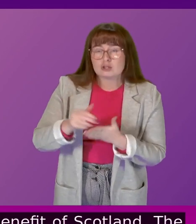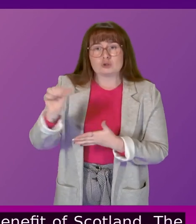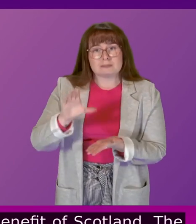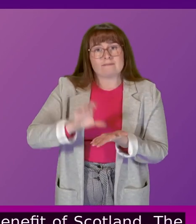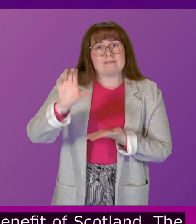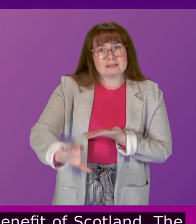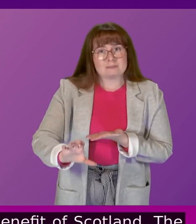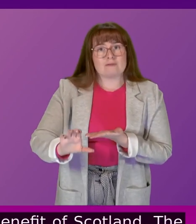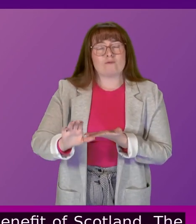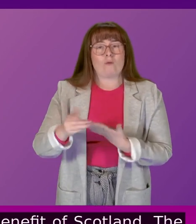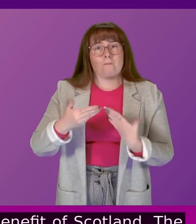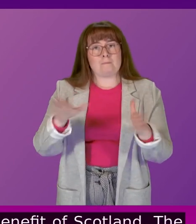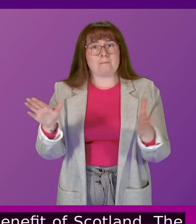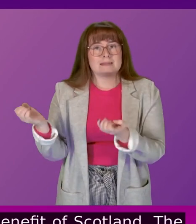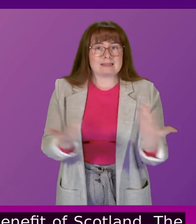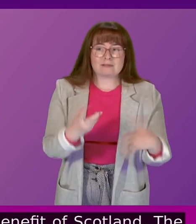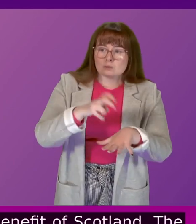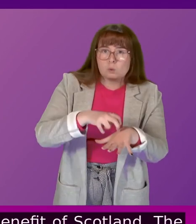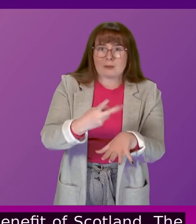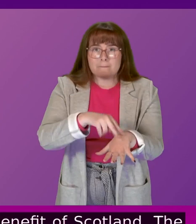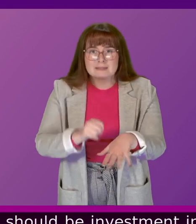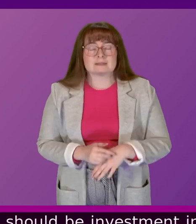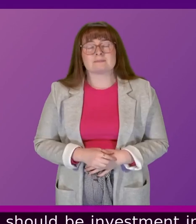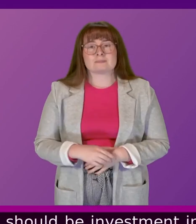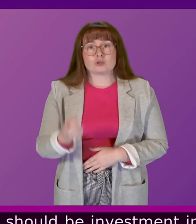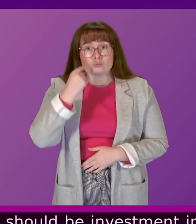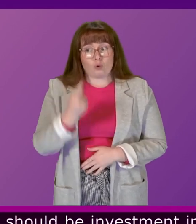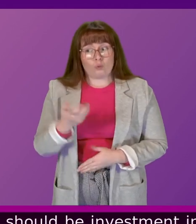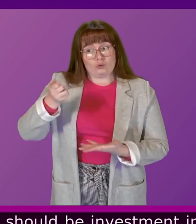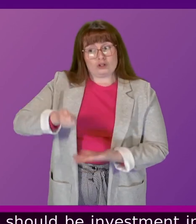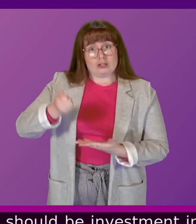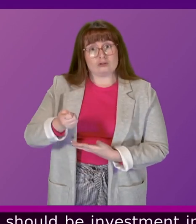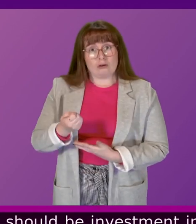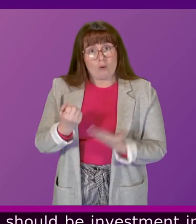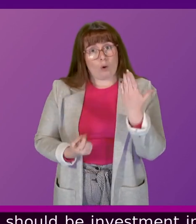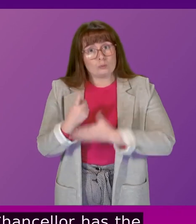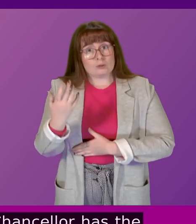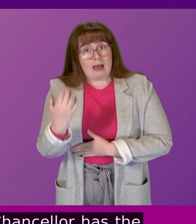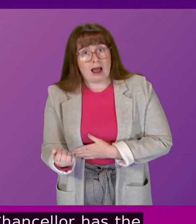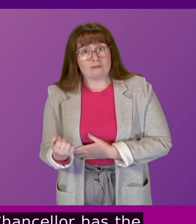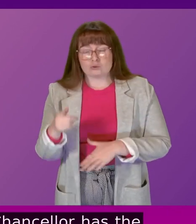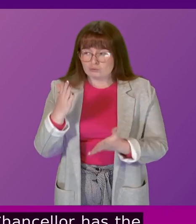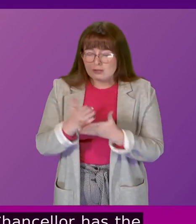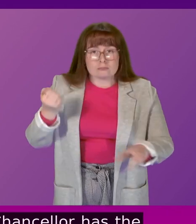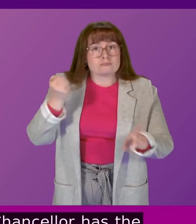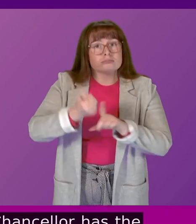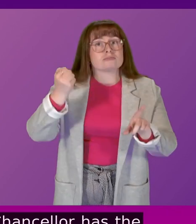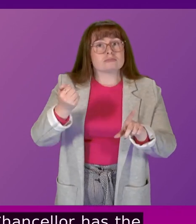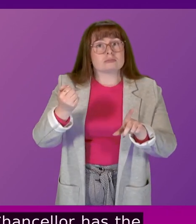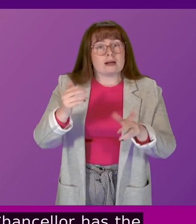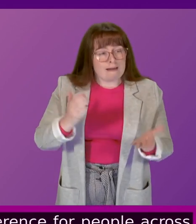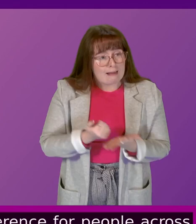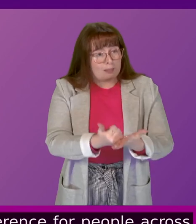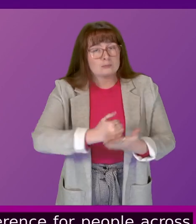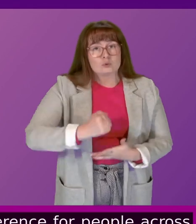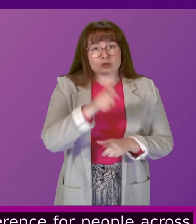in public services. To the morrow, the Chancellor has the opportunity to make a real difference for people across Scotland and I urge him